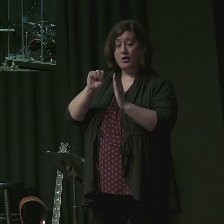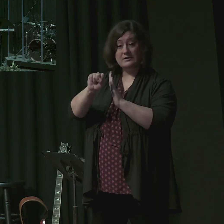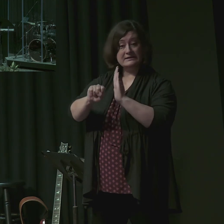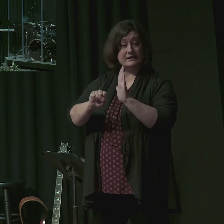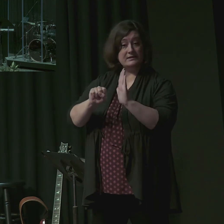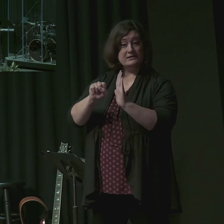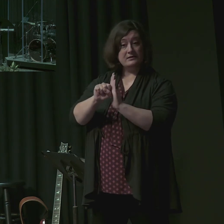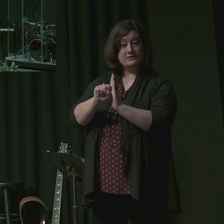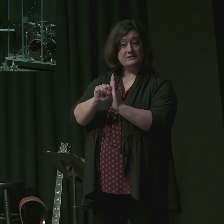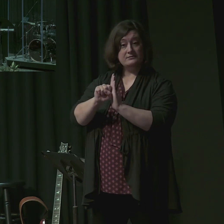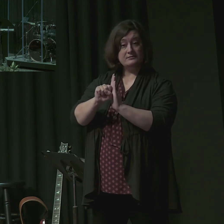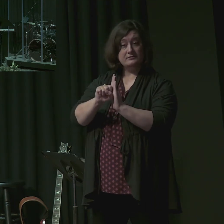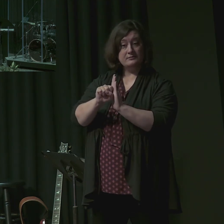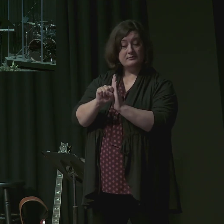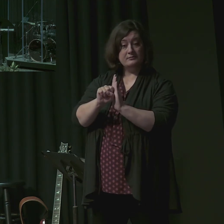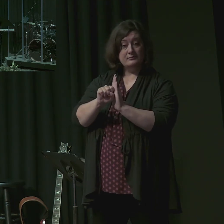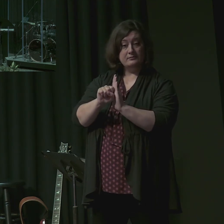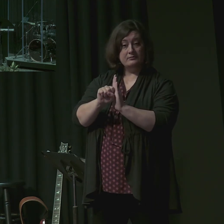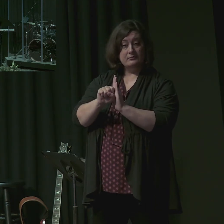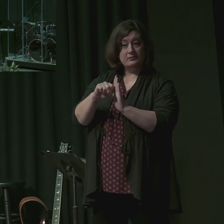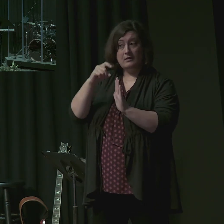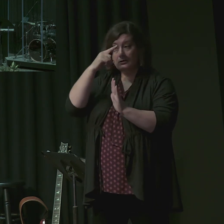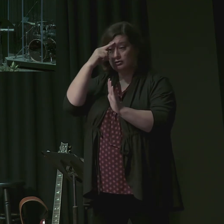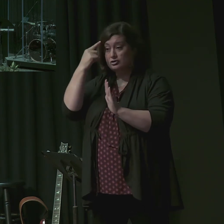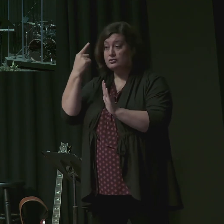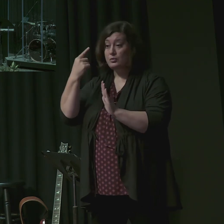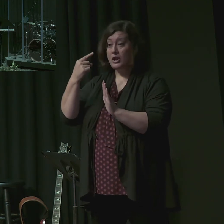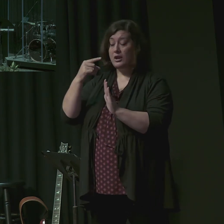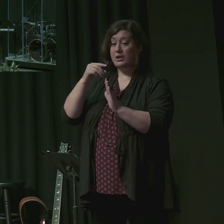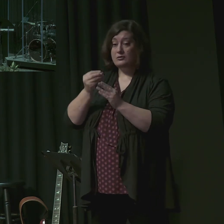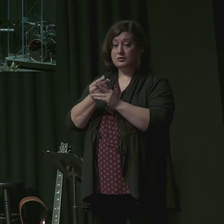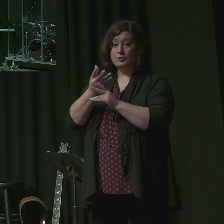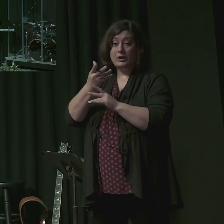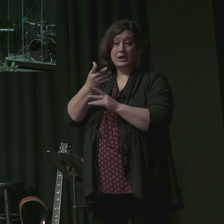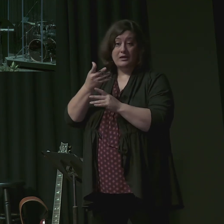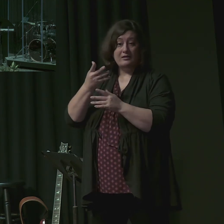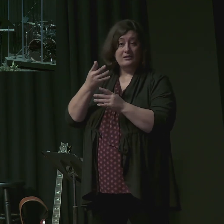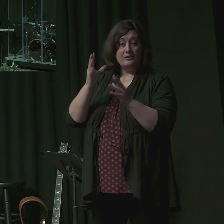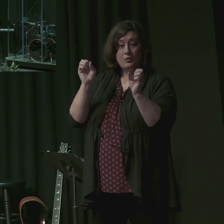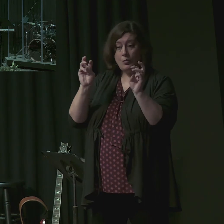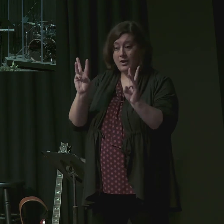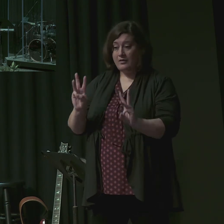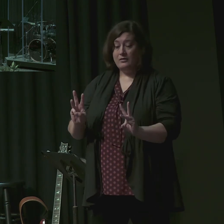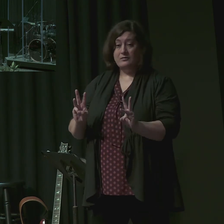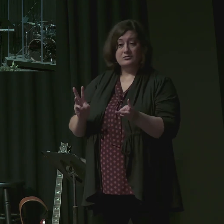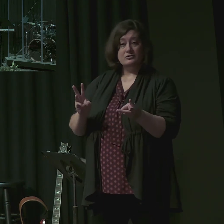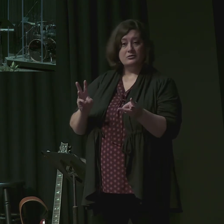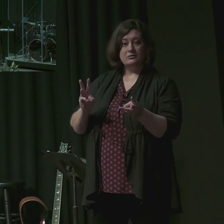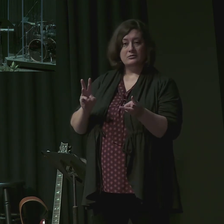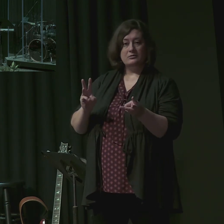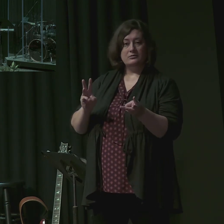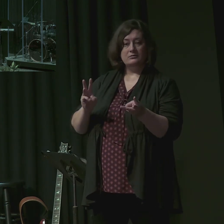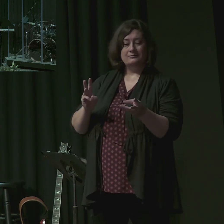to be heard and when it is not. There will be seasons of mercy when people will listen.